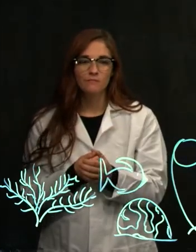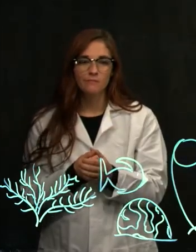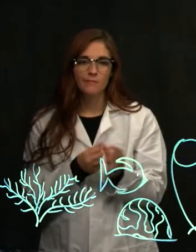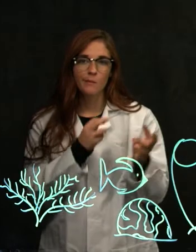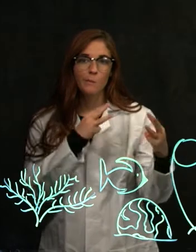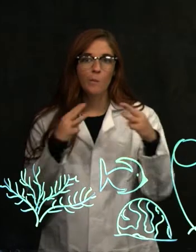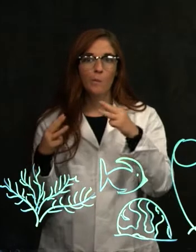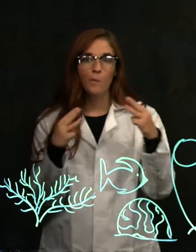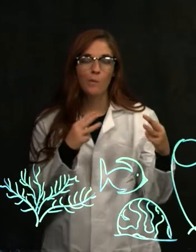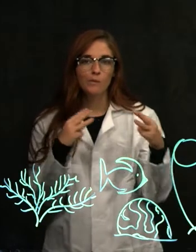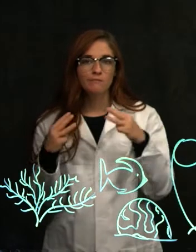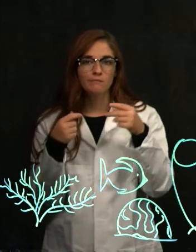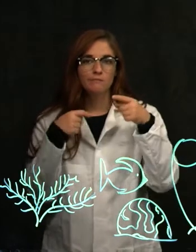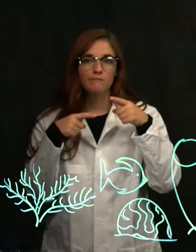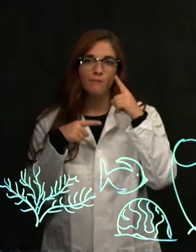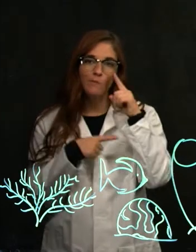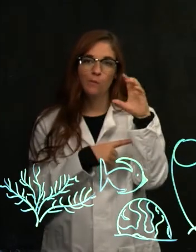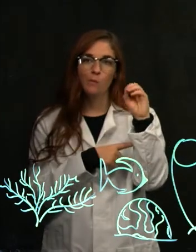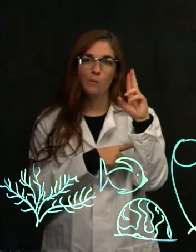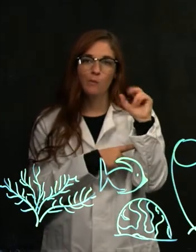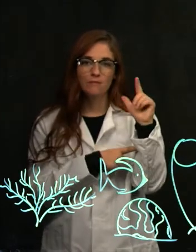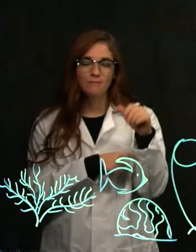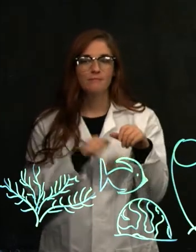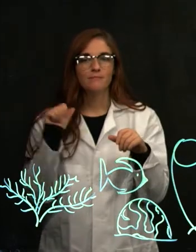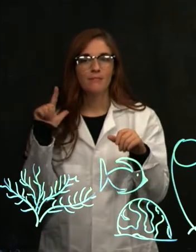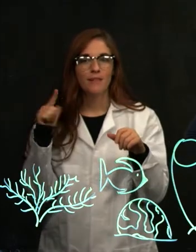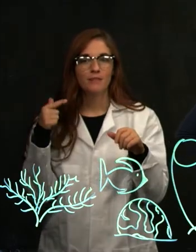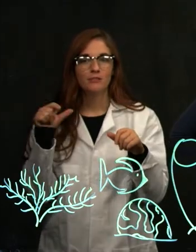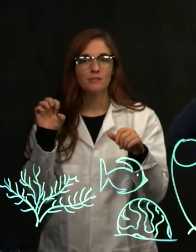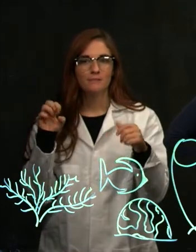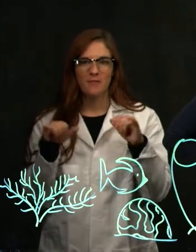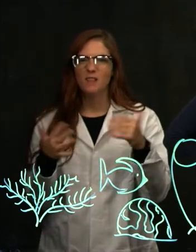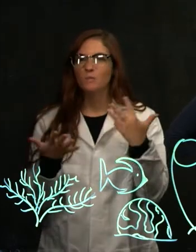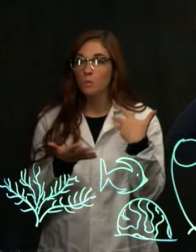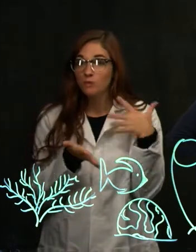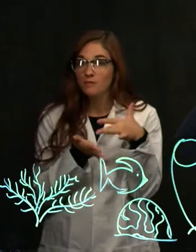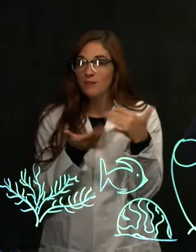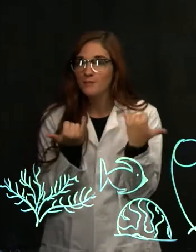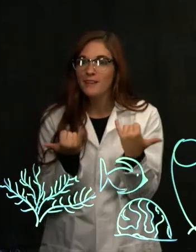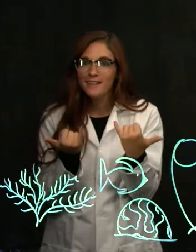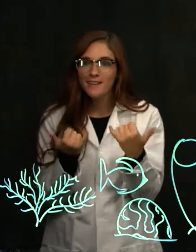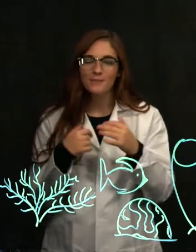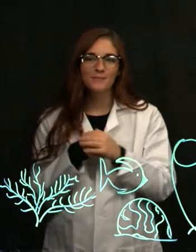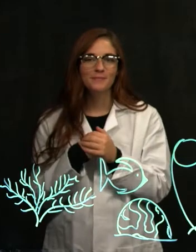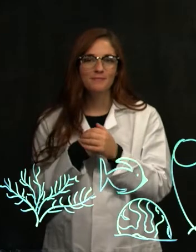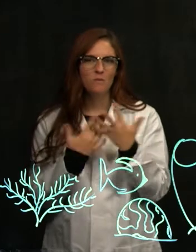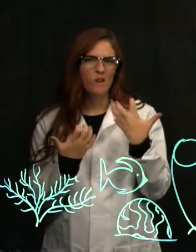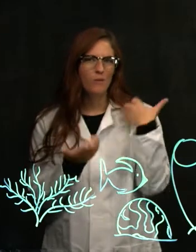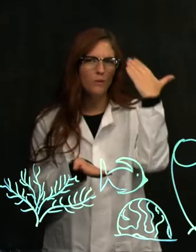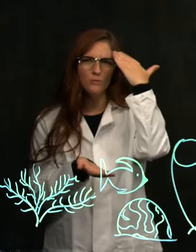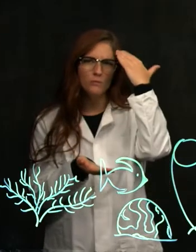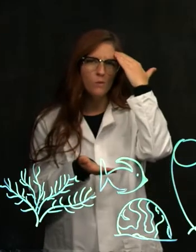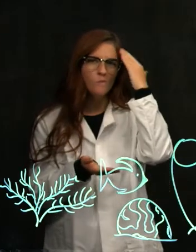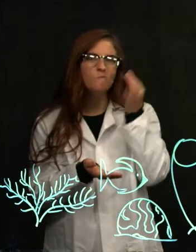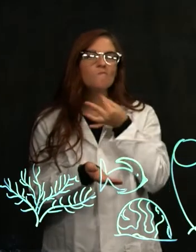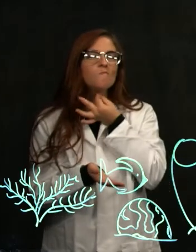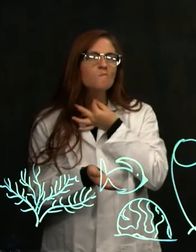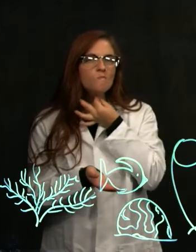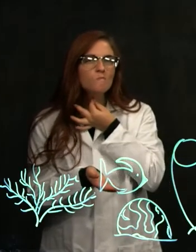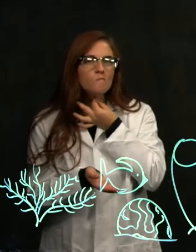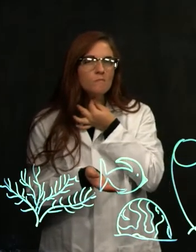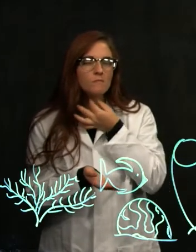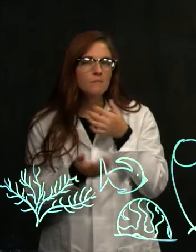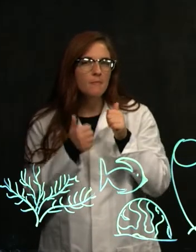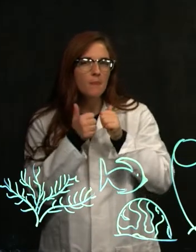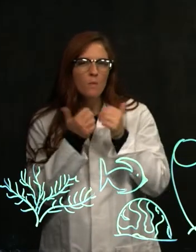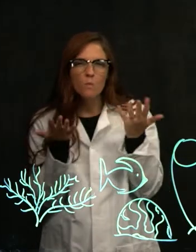war going on between the coral and the algae and that's what we study in the lab and what I want to know is what is